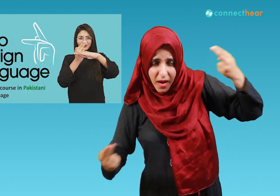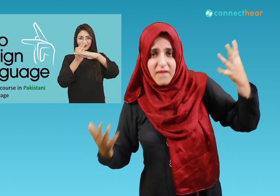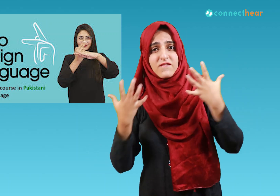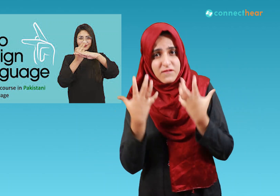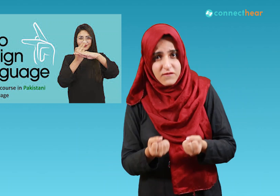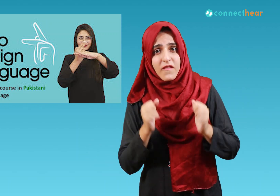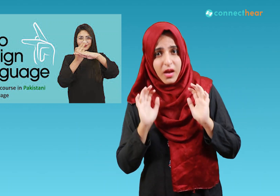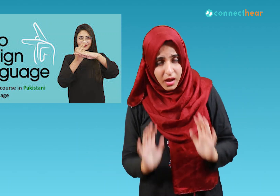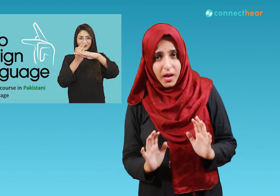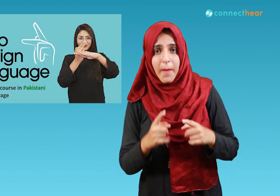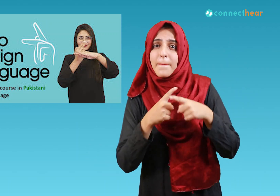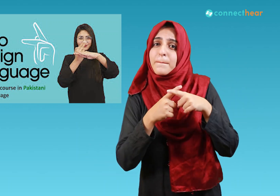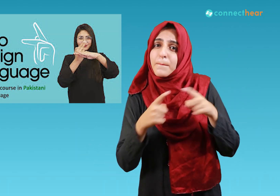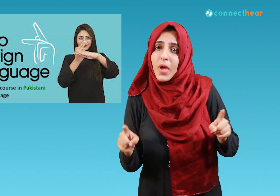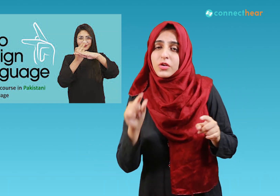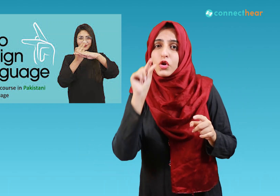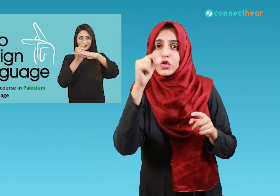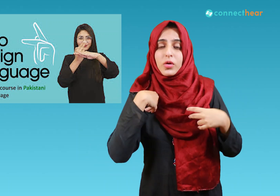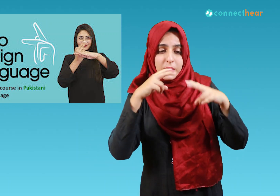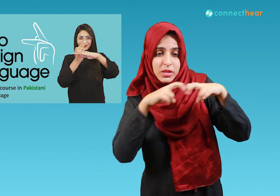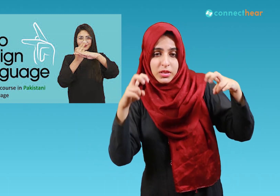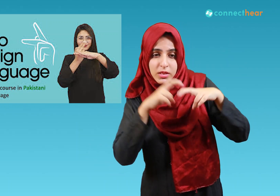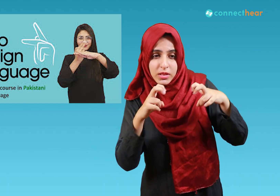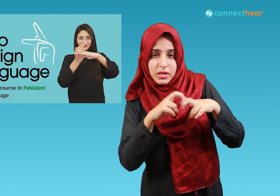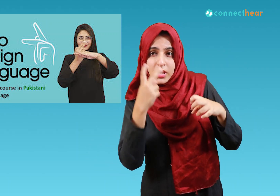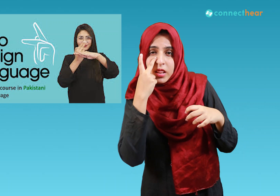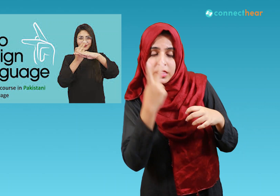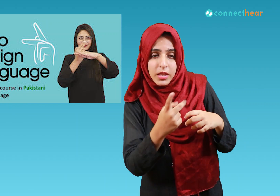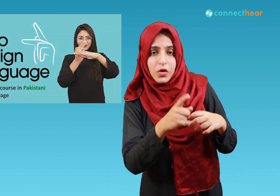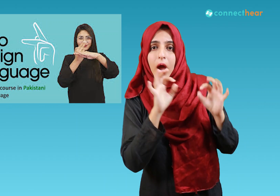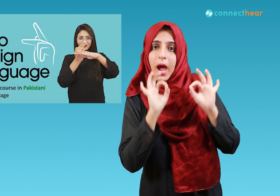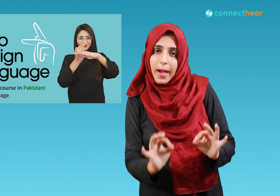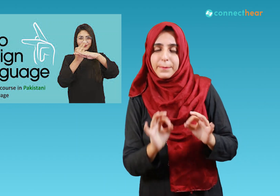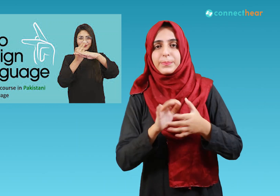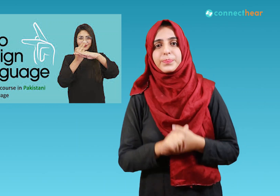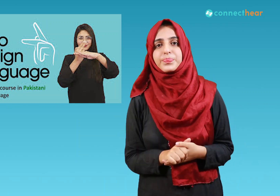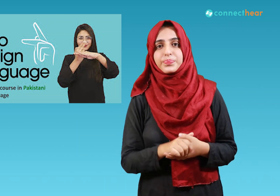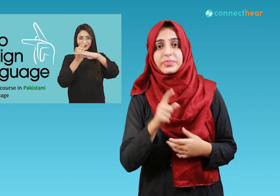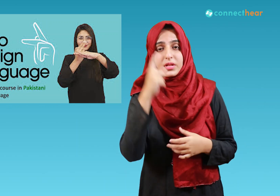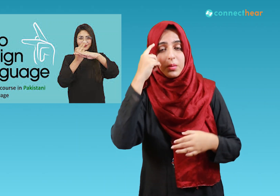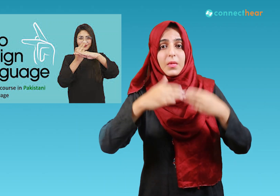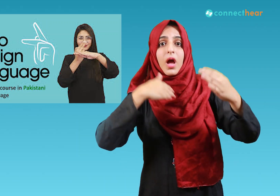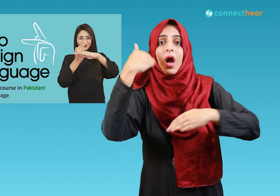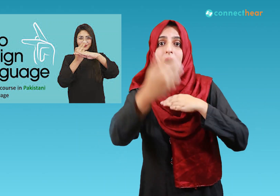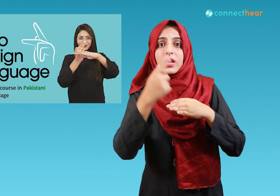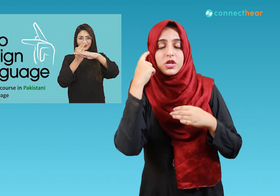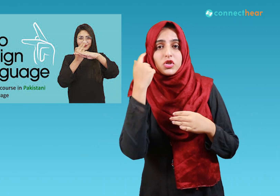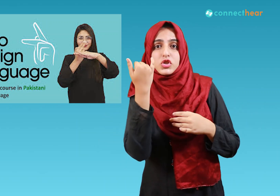what the thought research or the software essentially is so this software can be coupled with already existing video